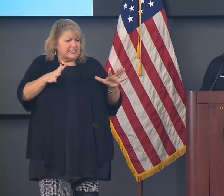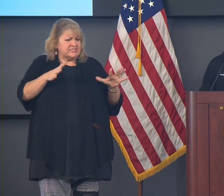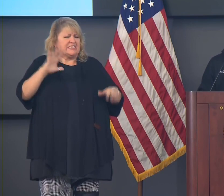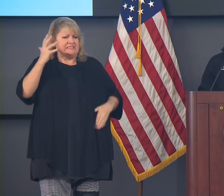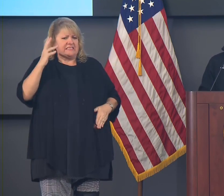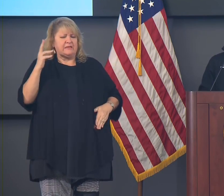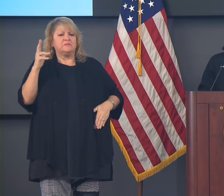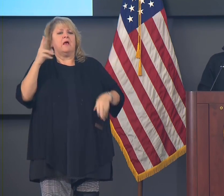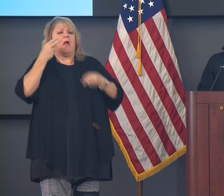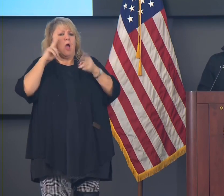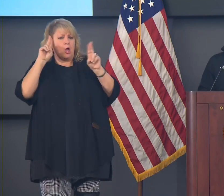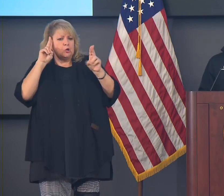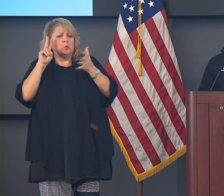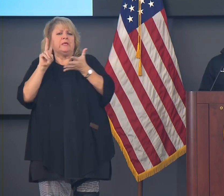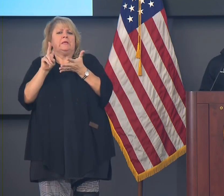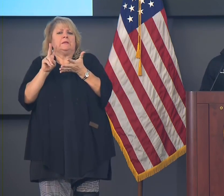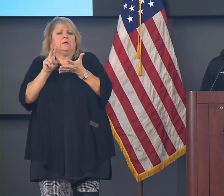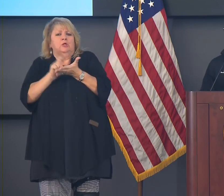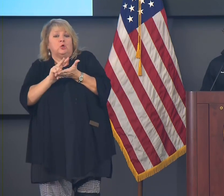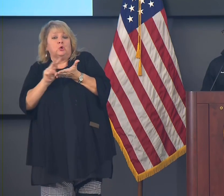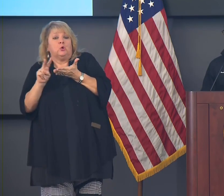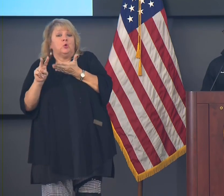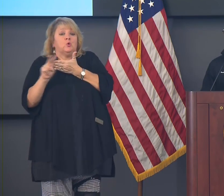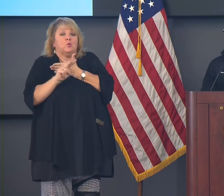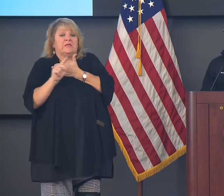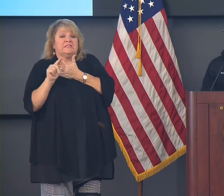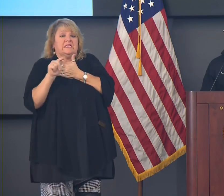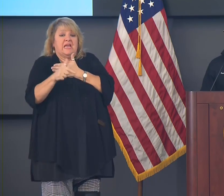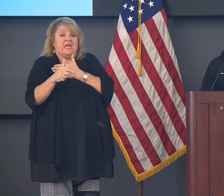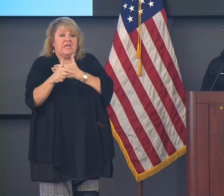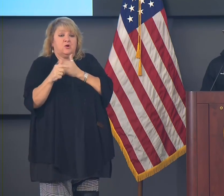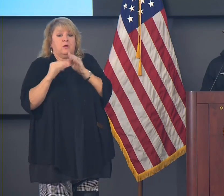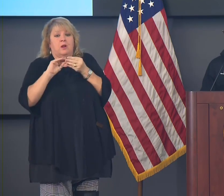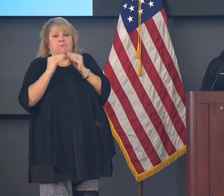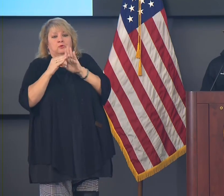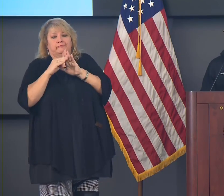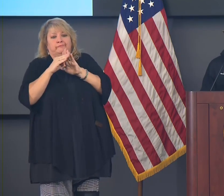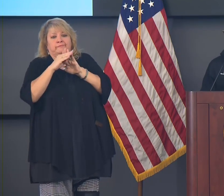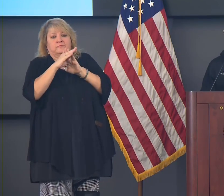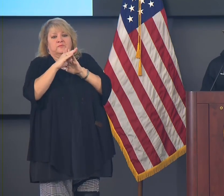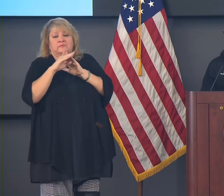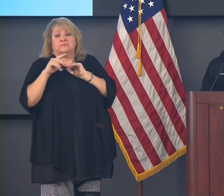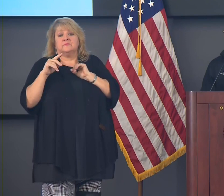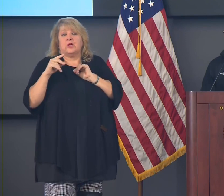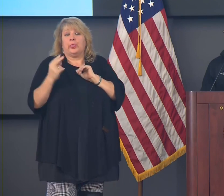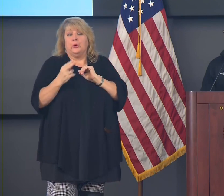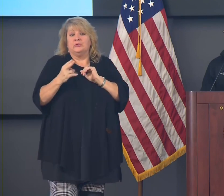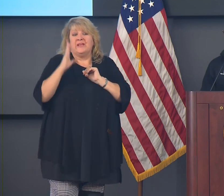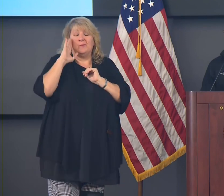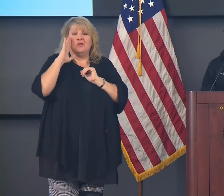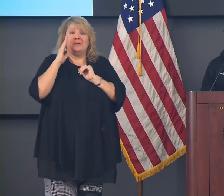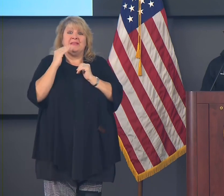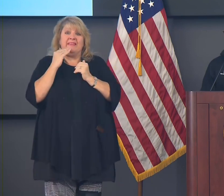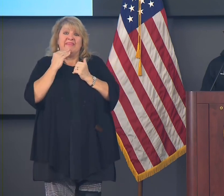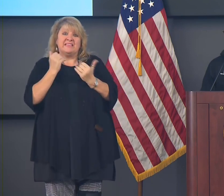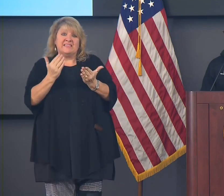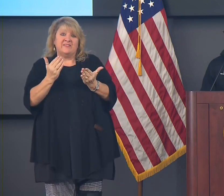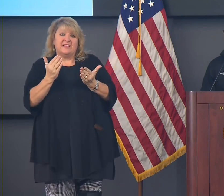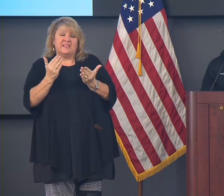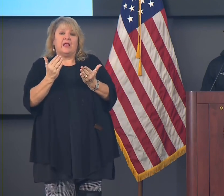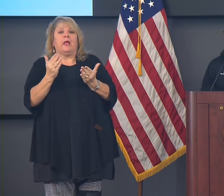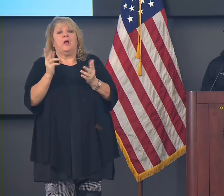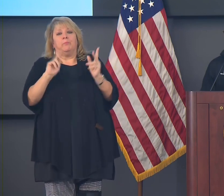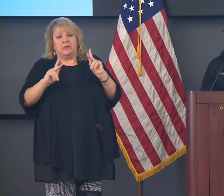weeks after Halloween is when these numbers started worsening. You know, Thursday is Thanksgiving, it seems anecdotally people